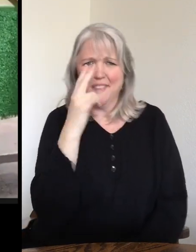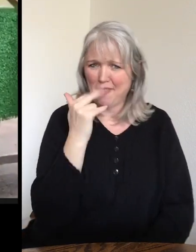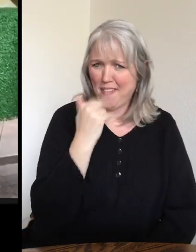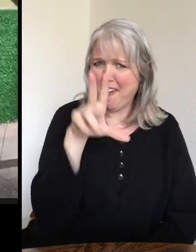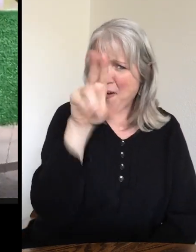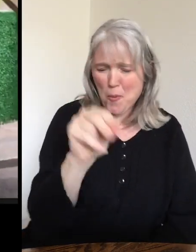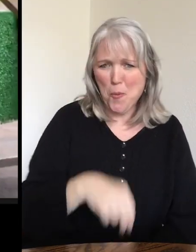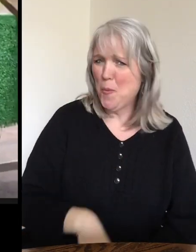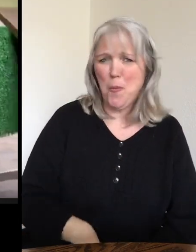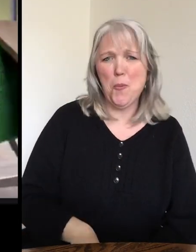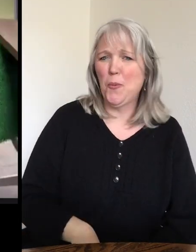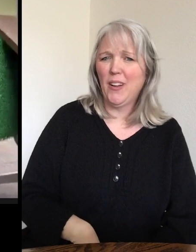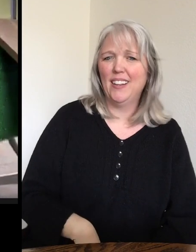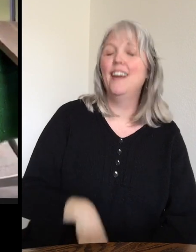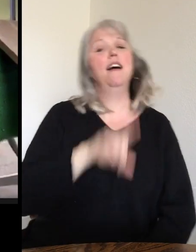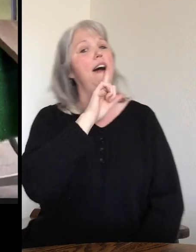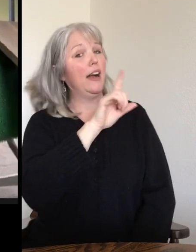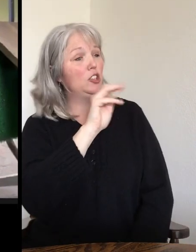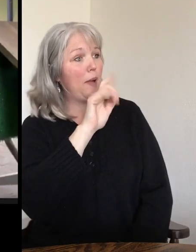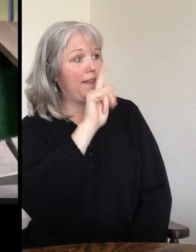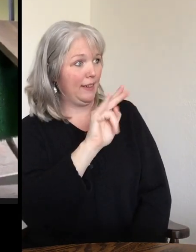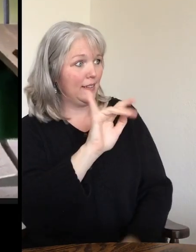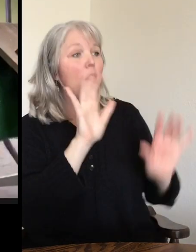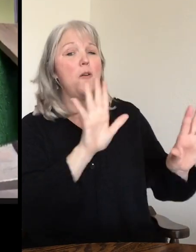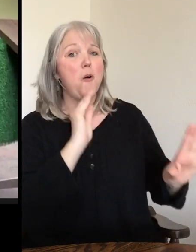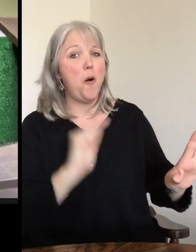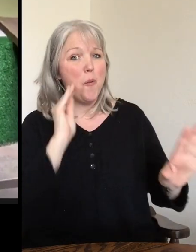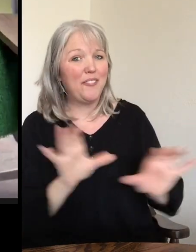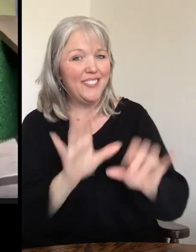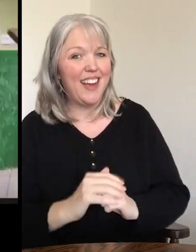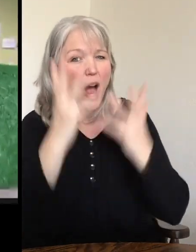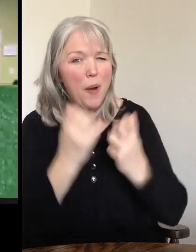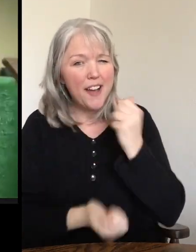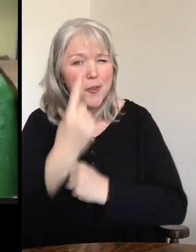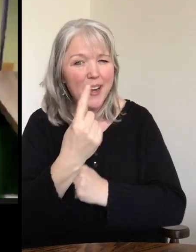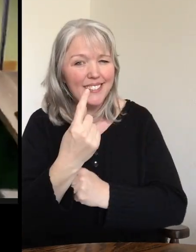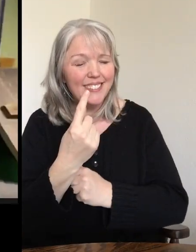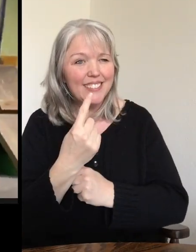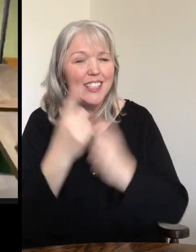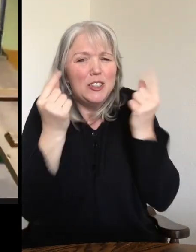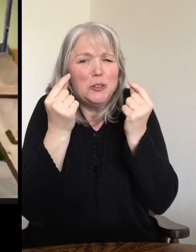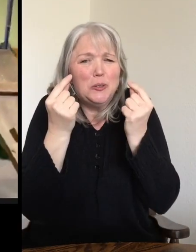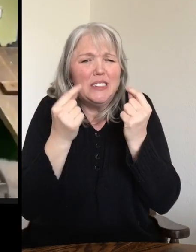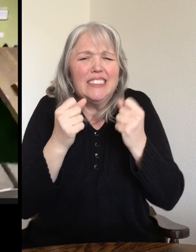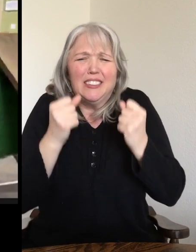imply. Actually, Melanie, let's do a home activity right now, okay? I want everyone who's listening to close their eyes,